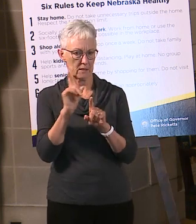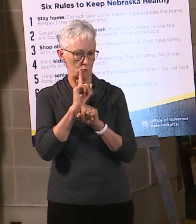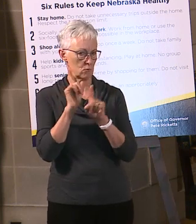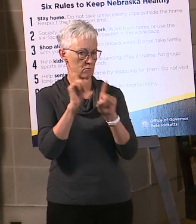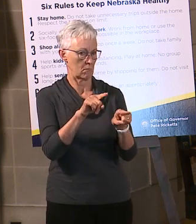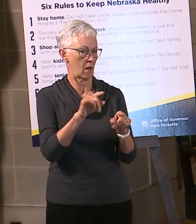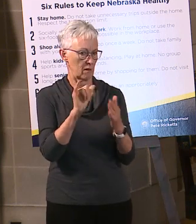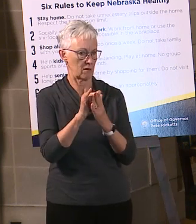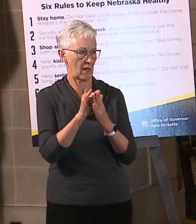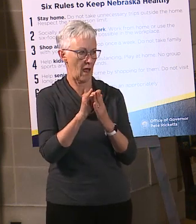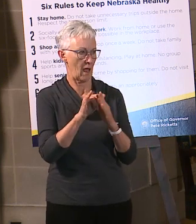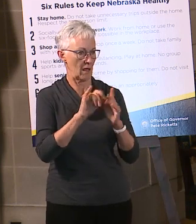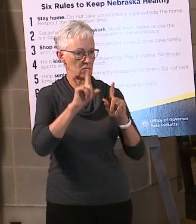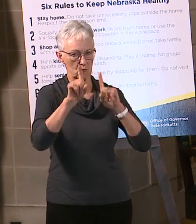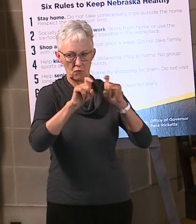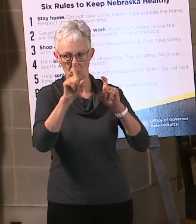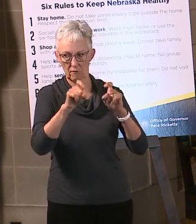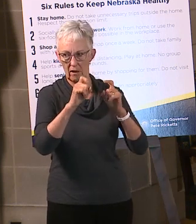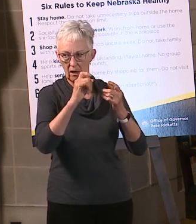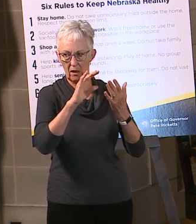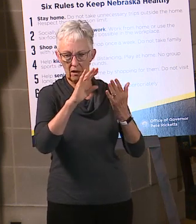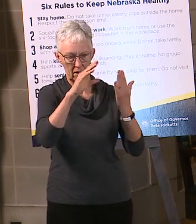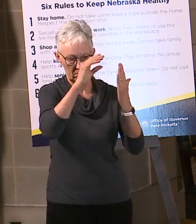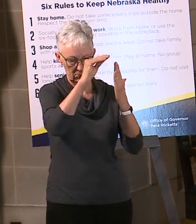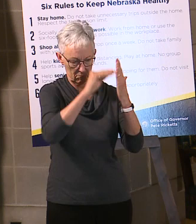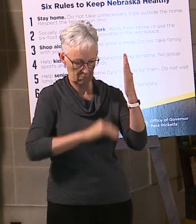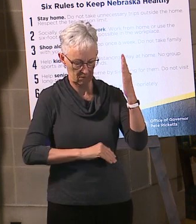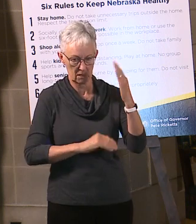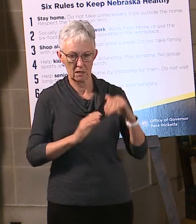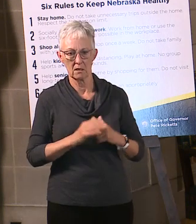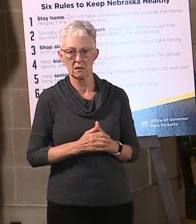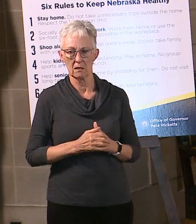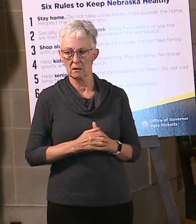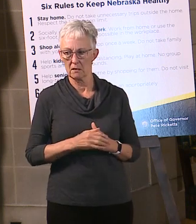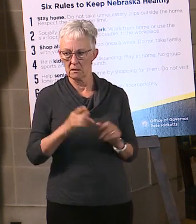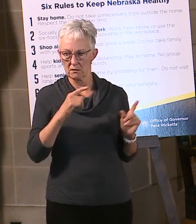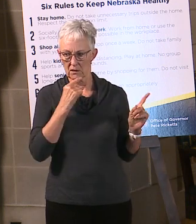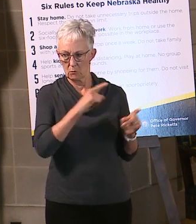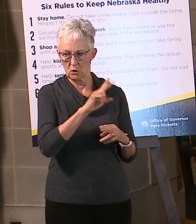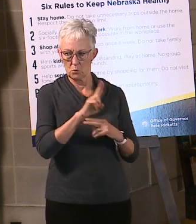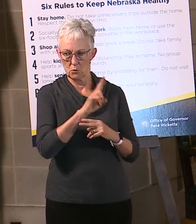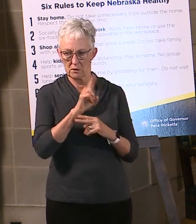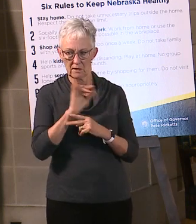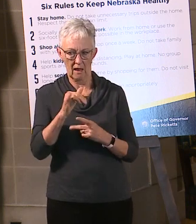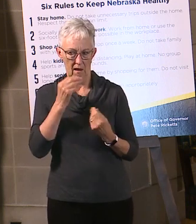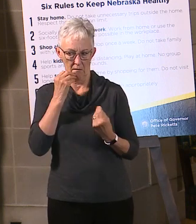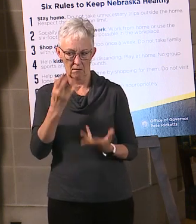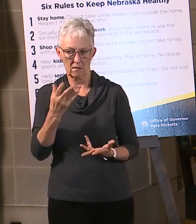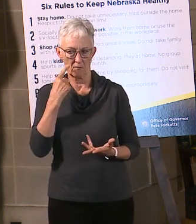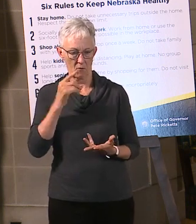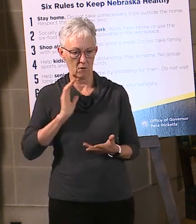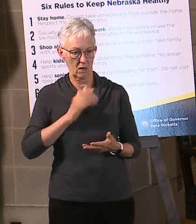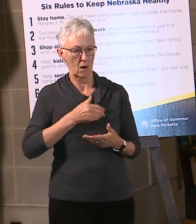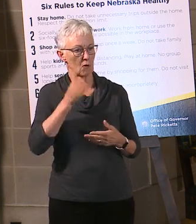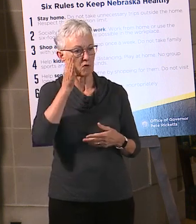again, this will be part of the input that Tony Goins is using as he's thinking about his plans for economic development. So thank you, Kathy. All